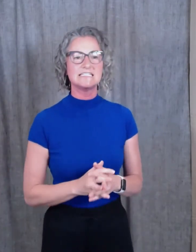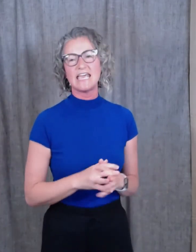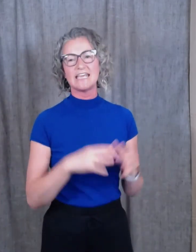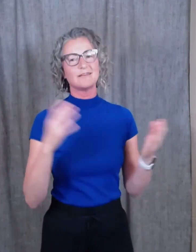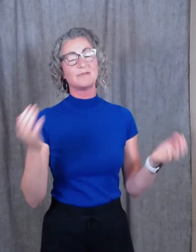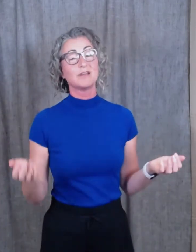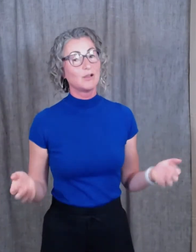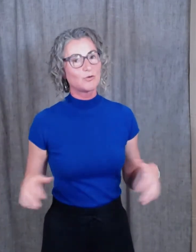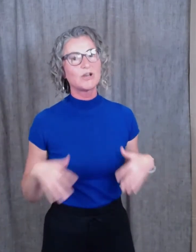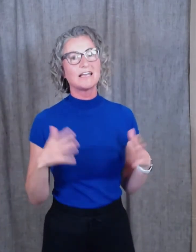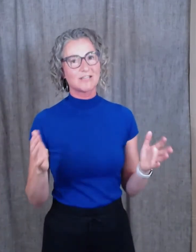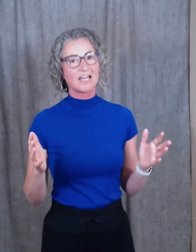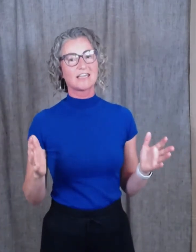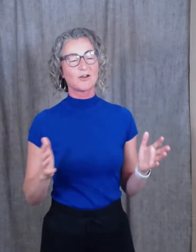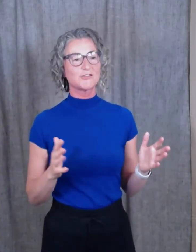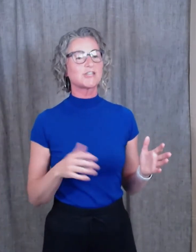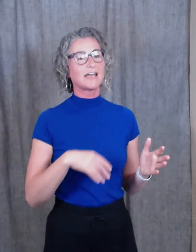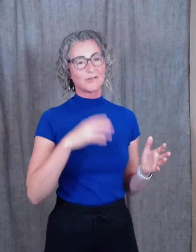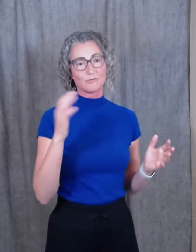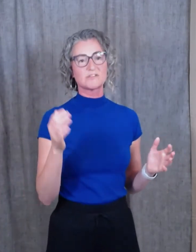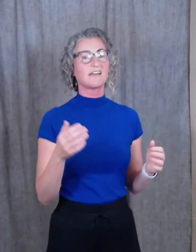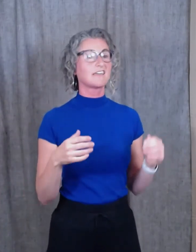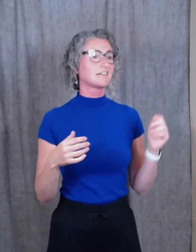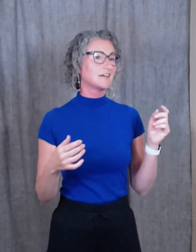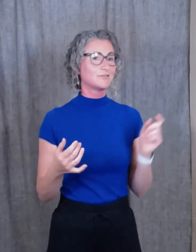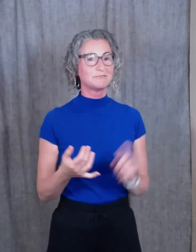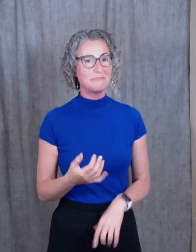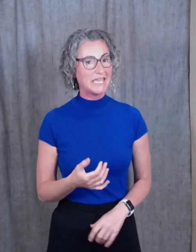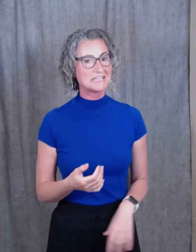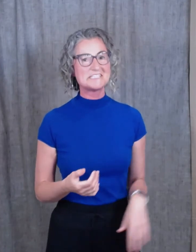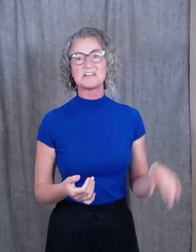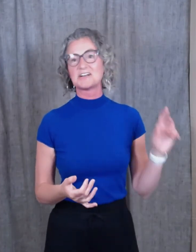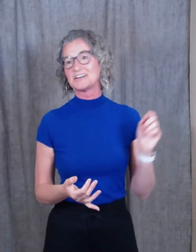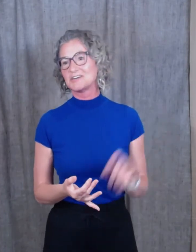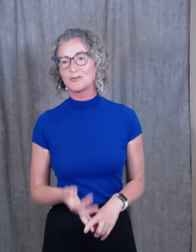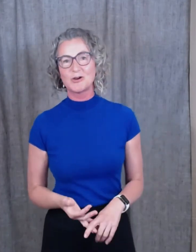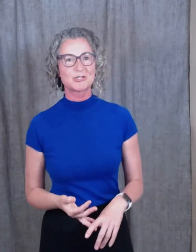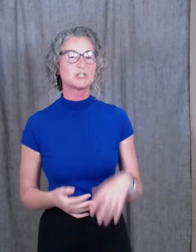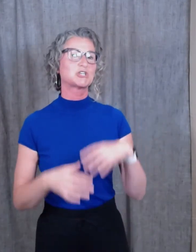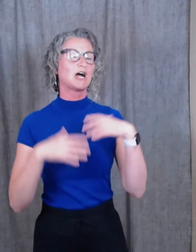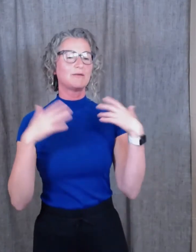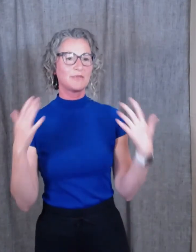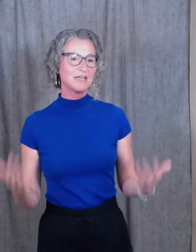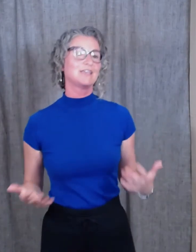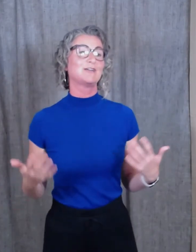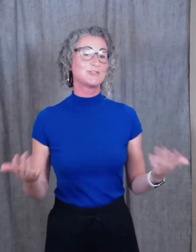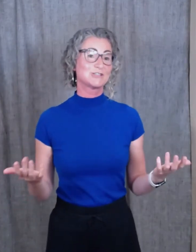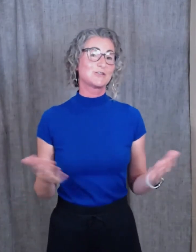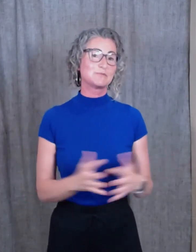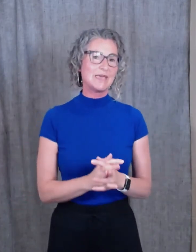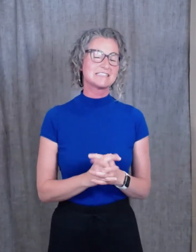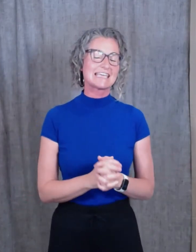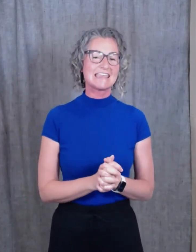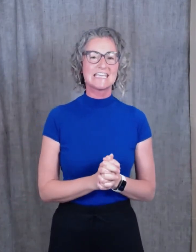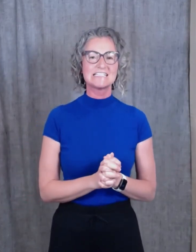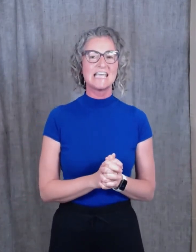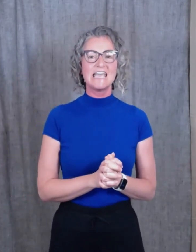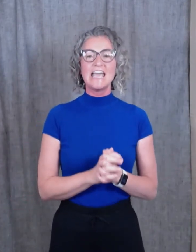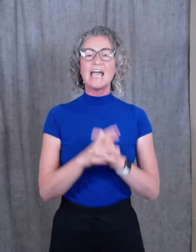day. And I mean, we're not talking earth shattering, we're talking, you know, make dinner, grocery shop, you know, just those basic things. And